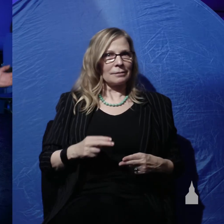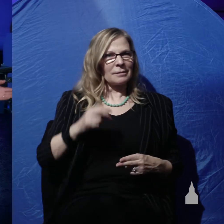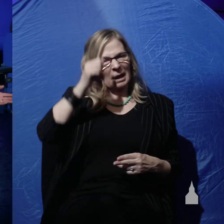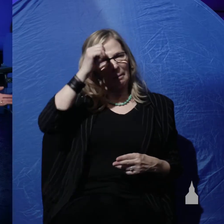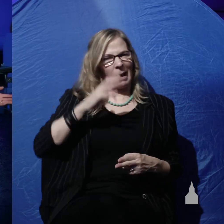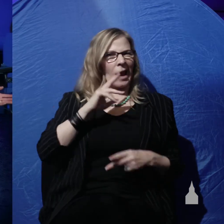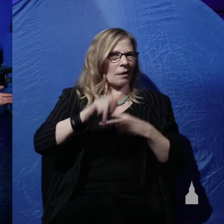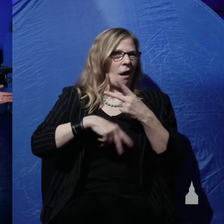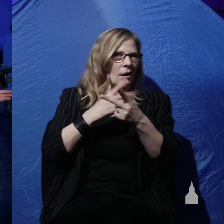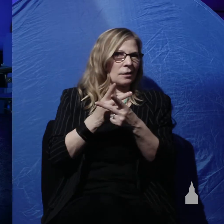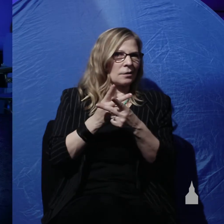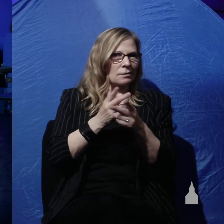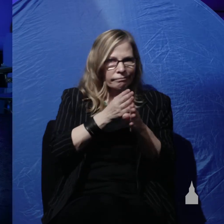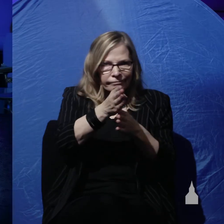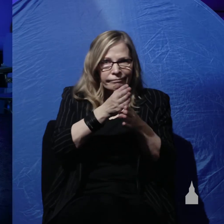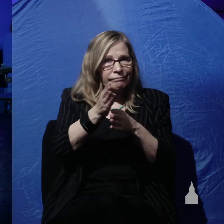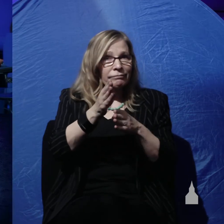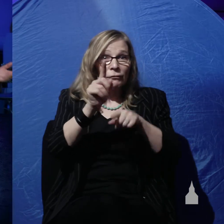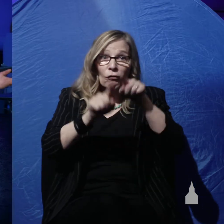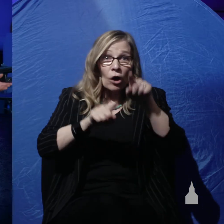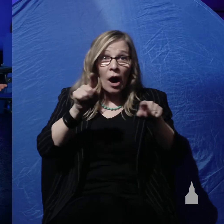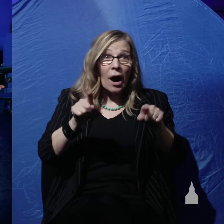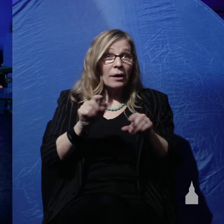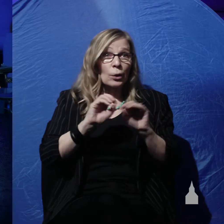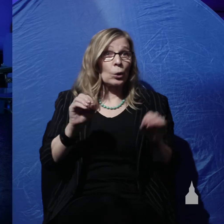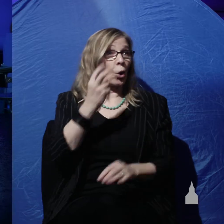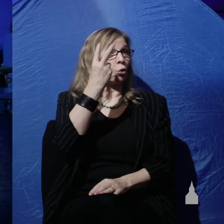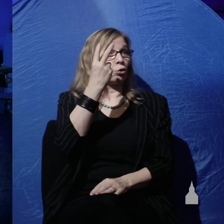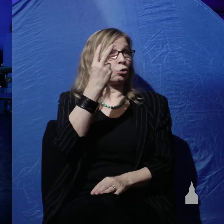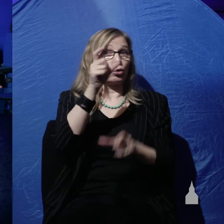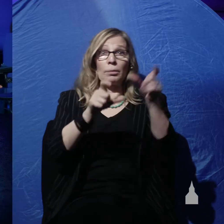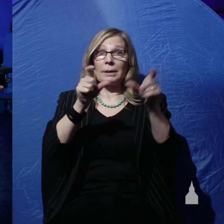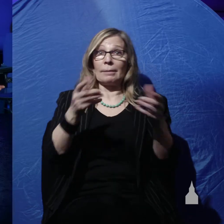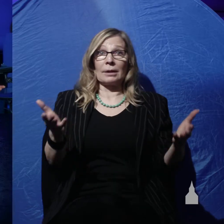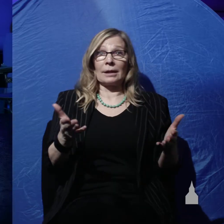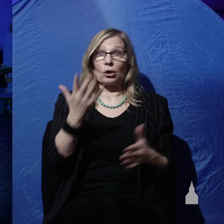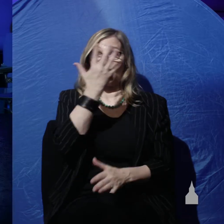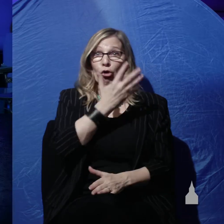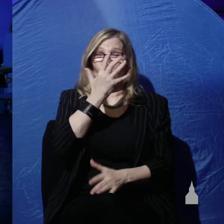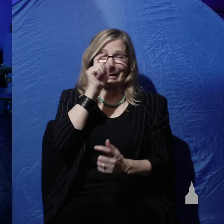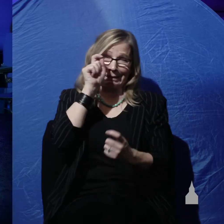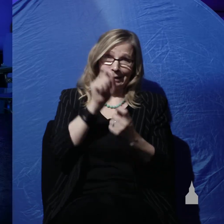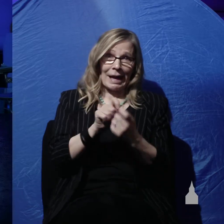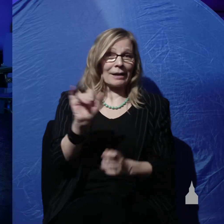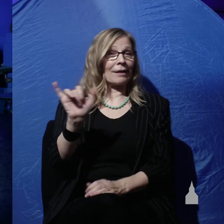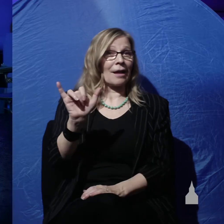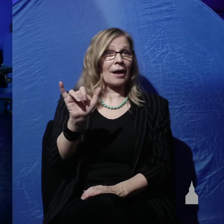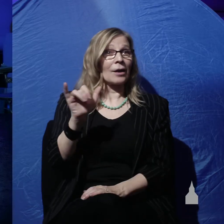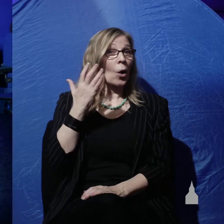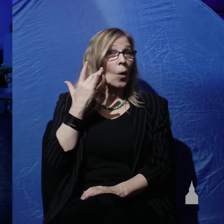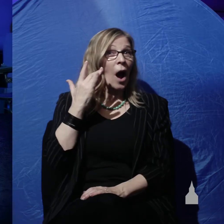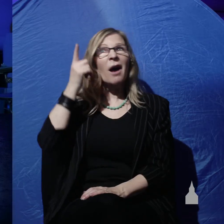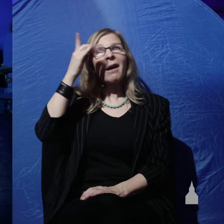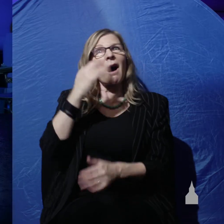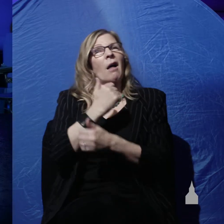variety. And no two people in this room look exactly alike because God loves variety within the kind.